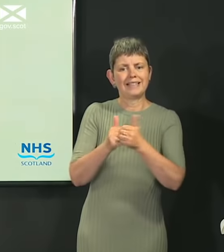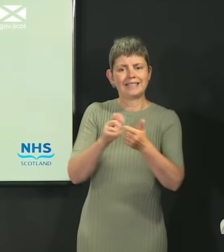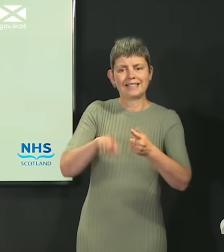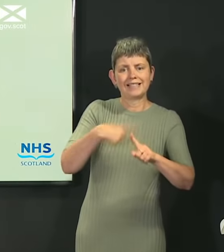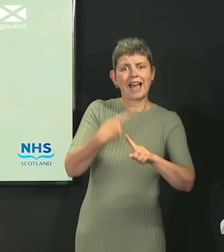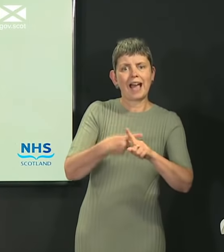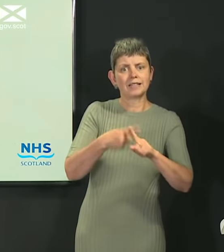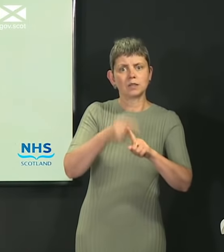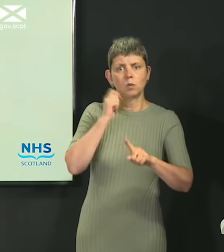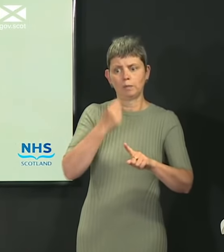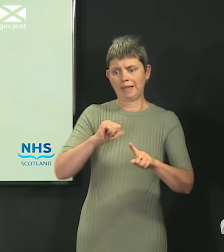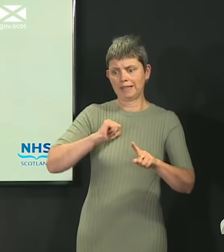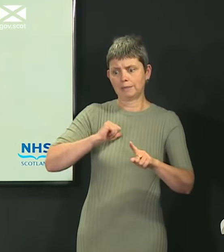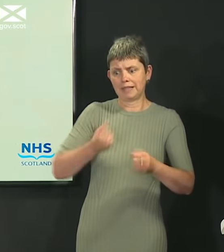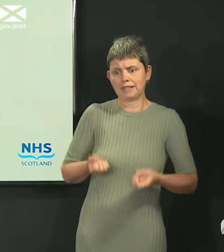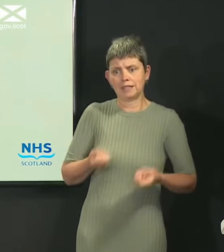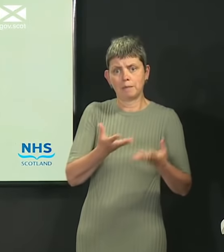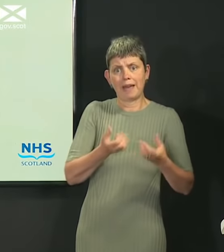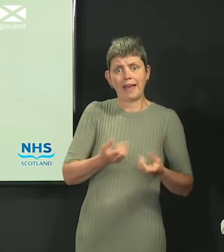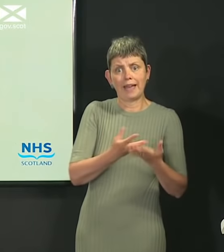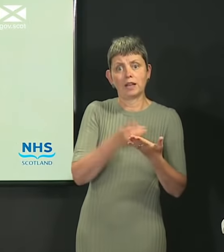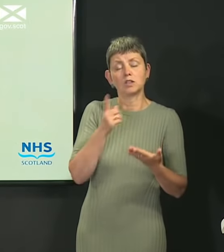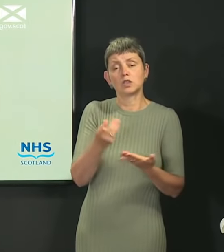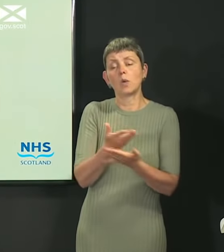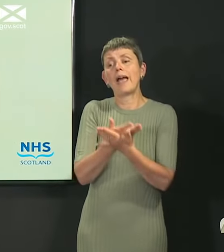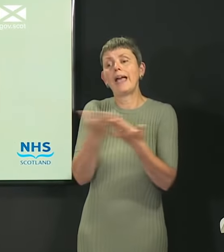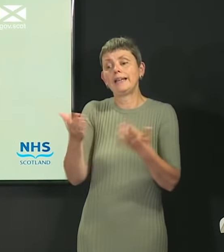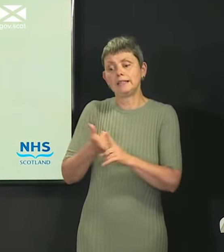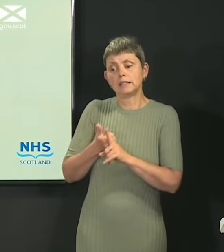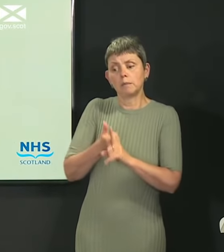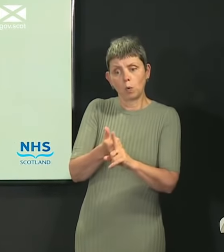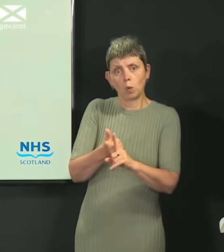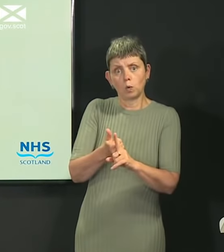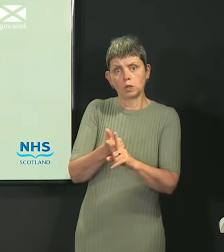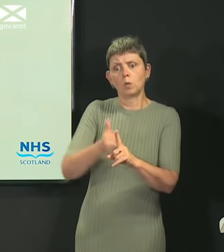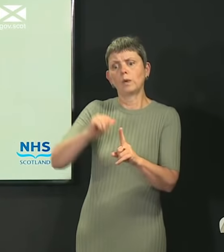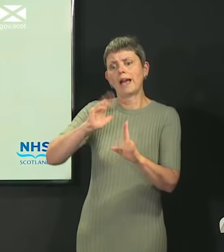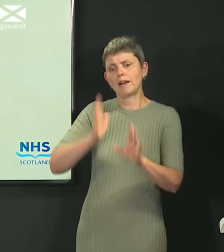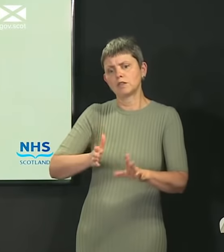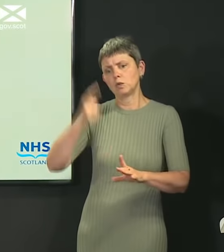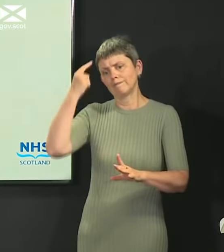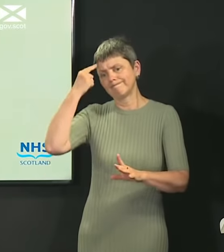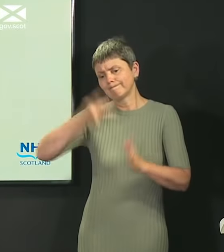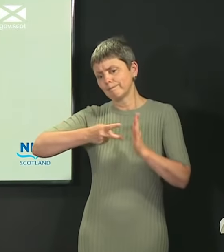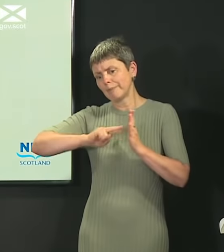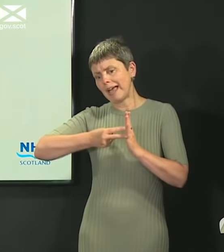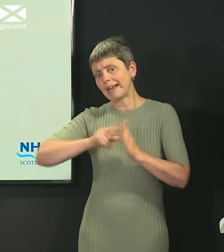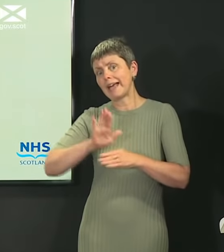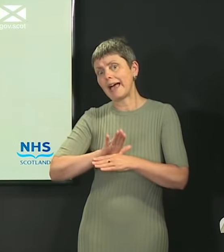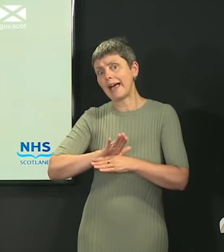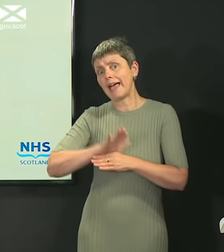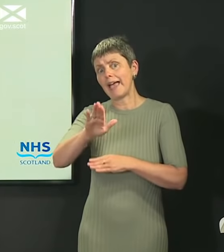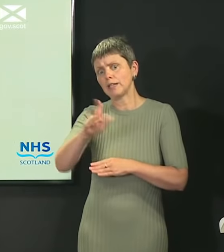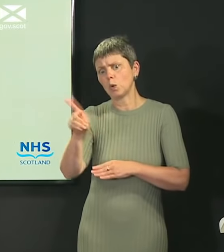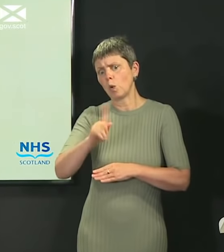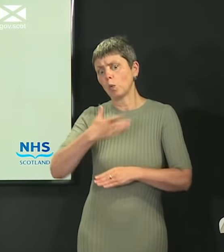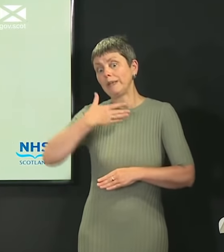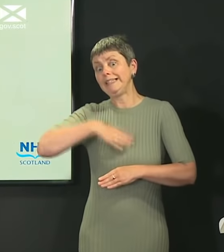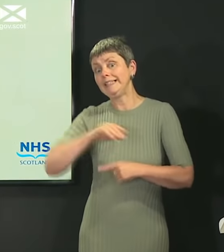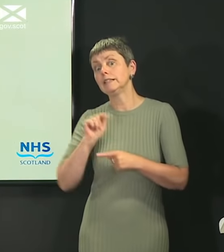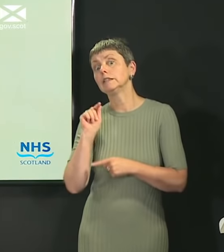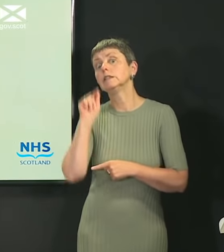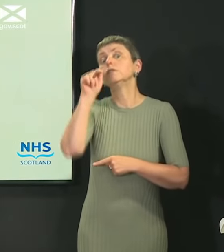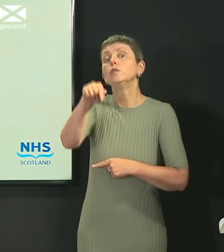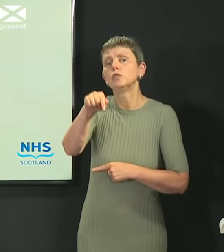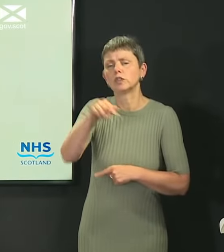support, whether it's from ourselves or indeed from the UK government that we anticipate and think ahead as to what that might mean. I think that the bounce